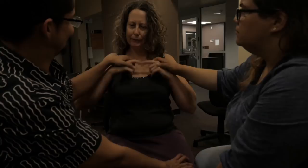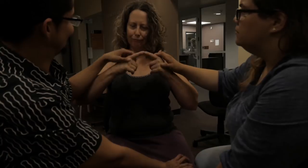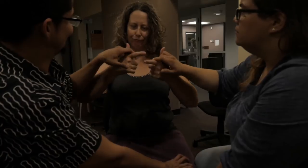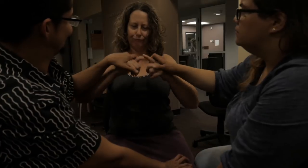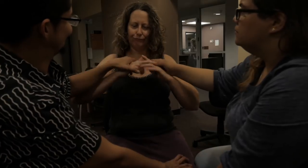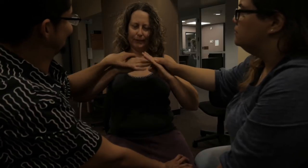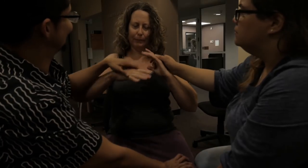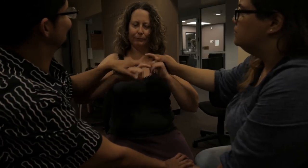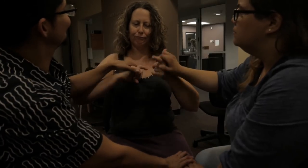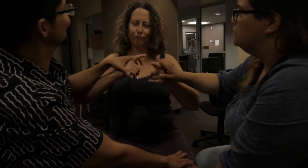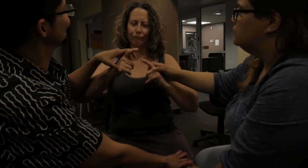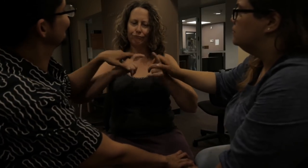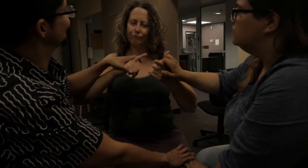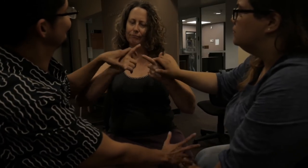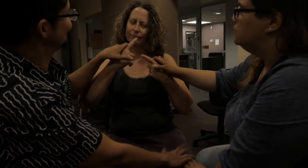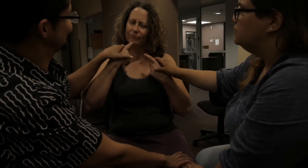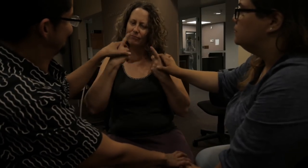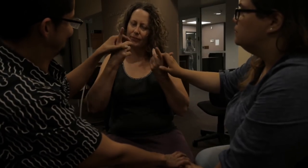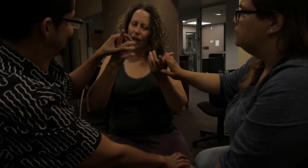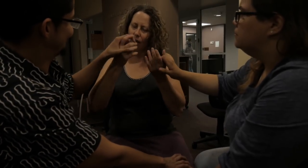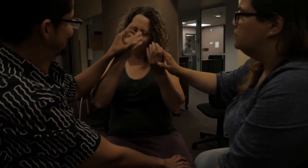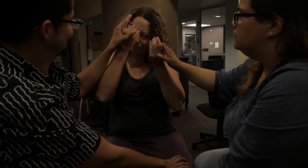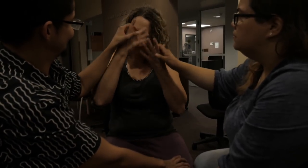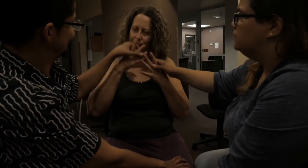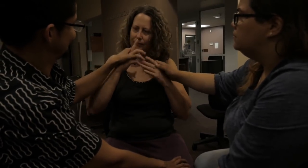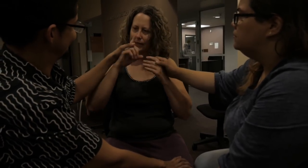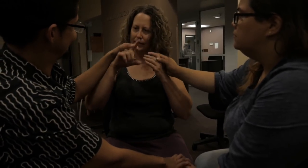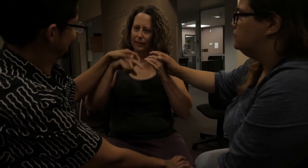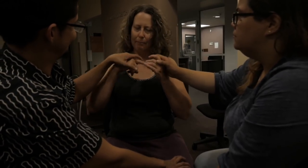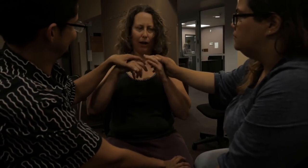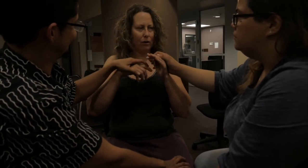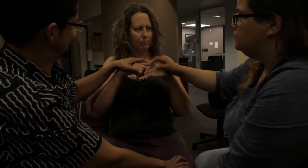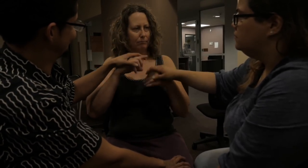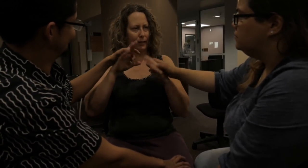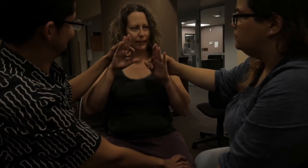During our correspondence, he told me about his article.